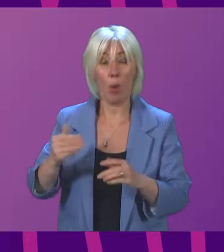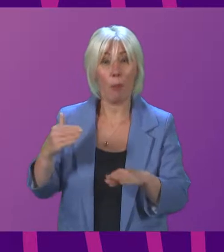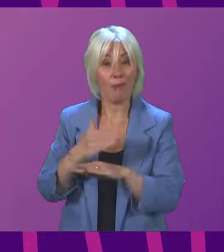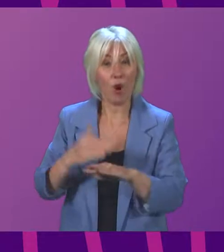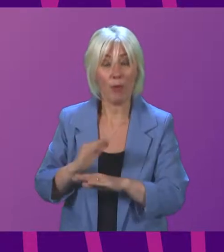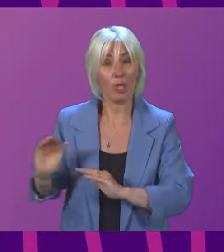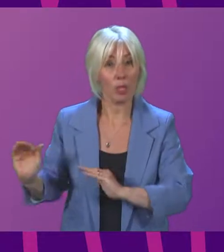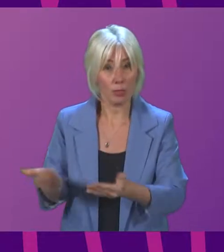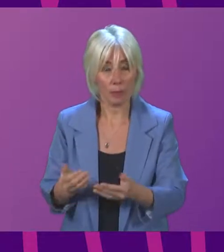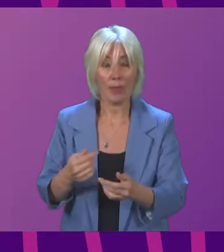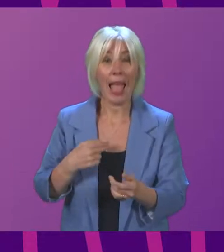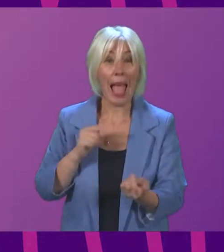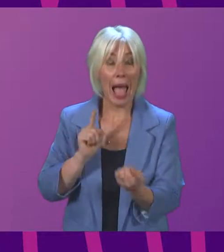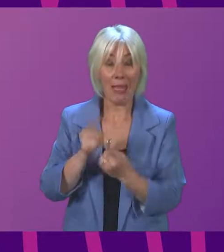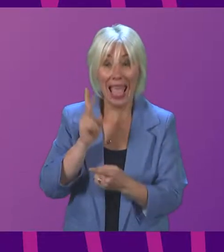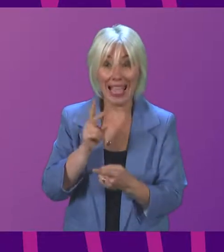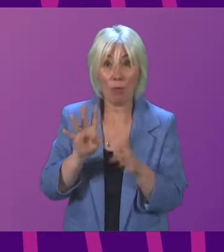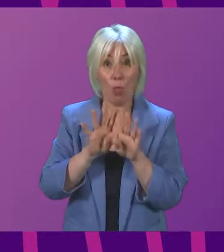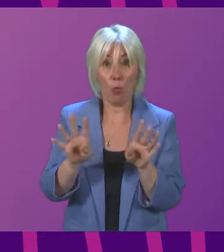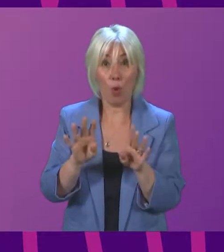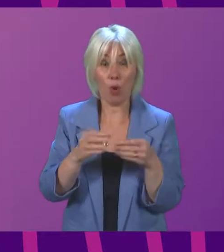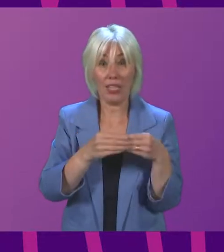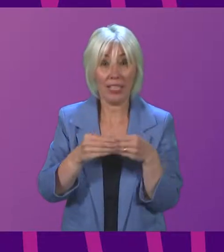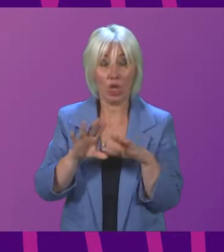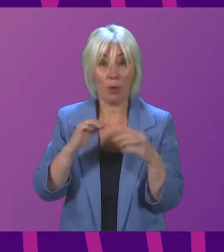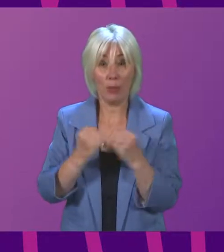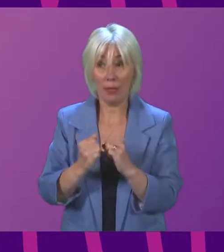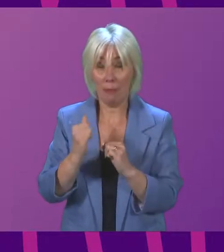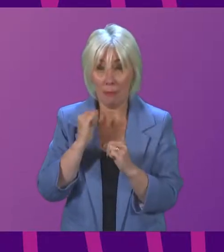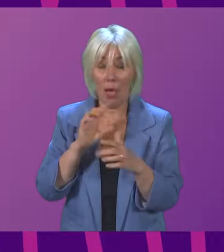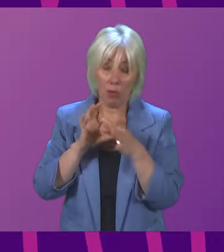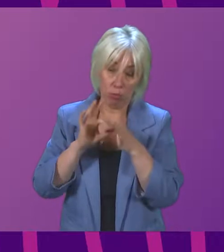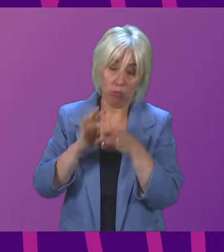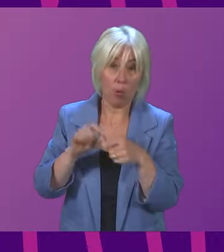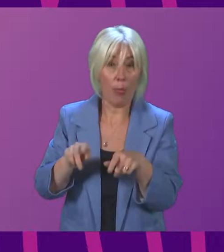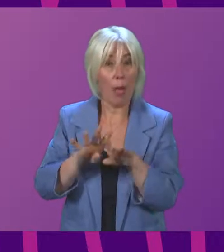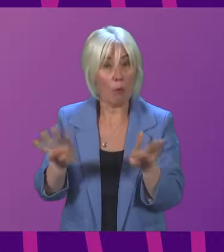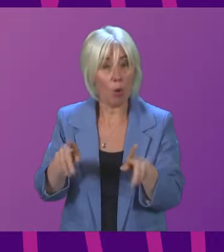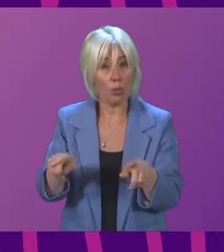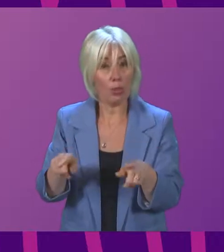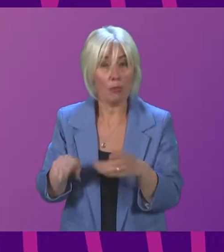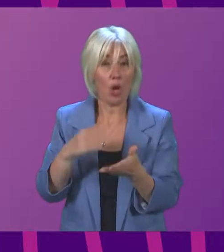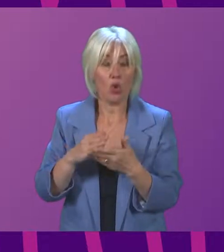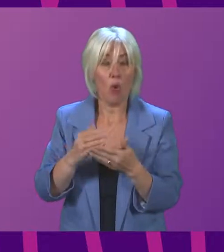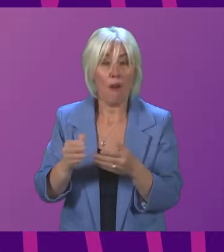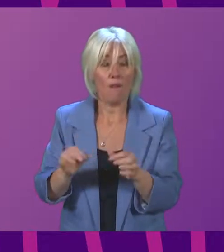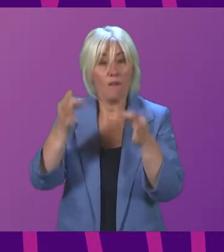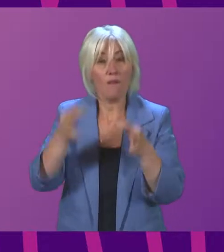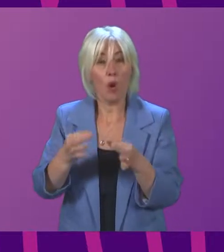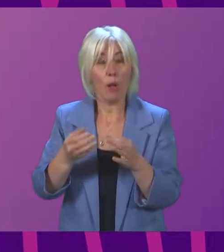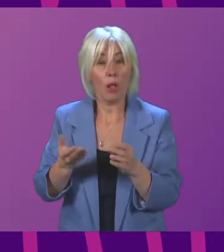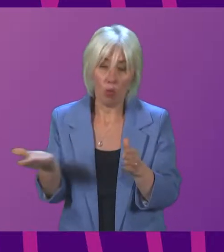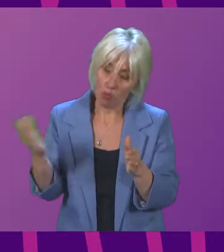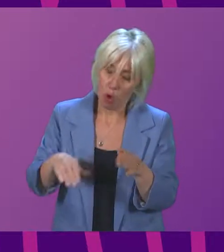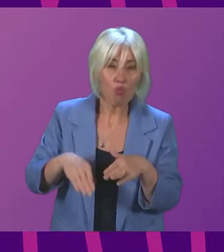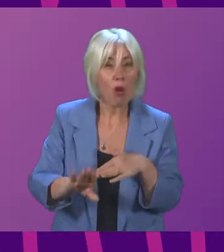Yesterday, I met again with the Board leadership team. We're working in partnership with the Board to develop a formal recovery plan. We